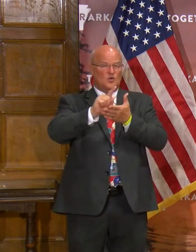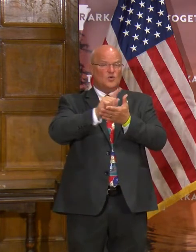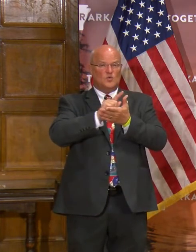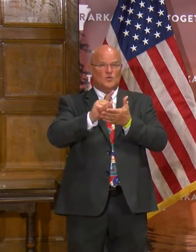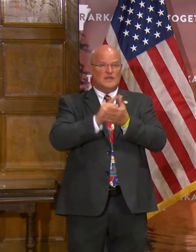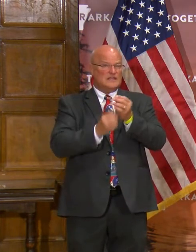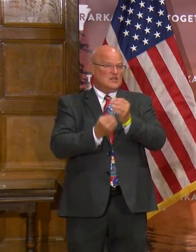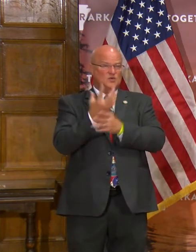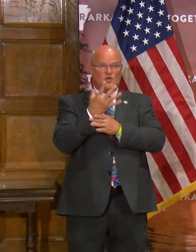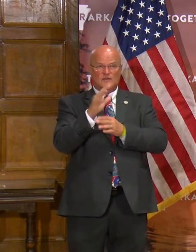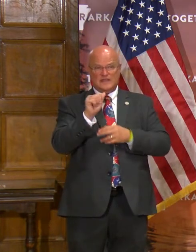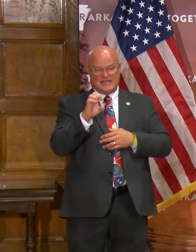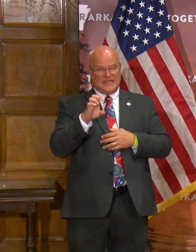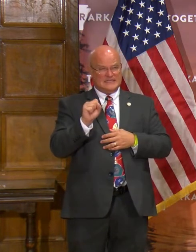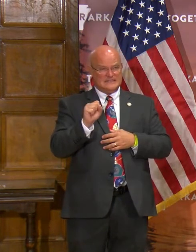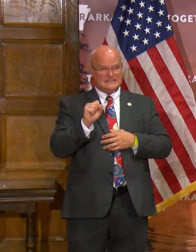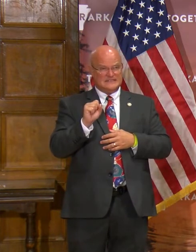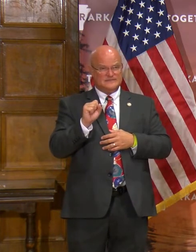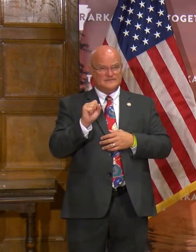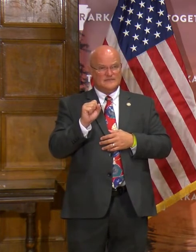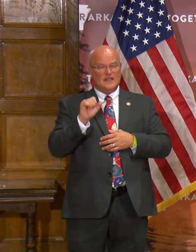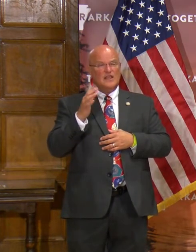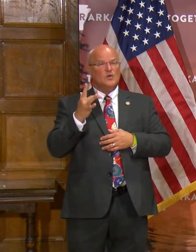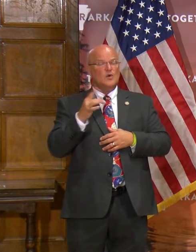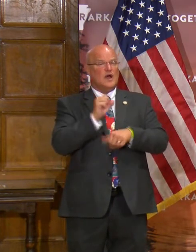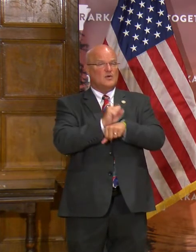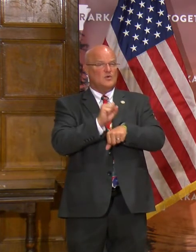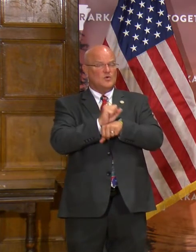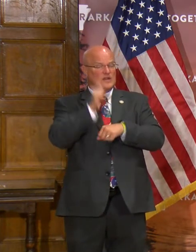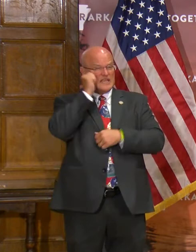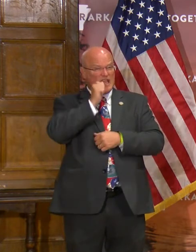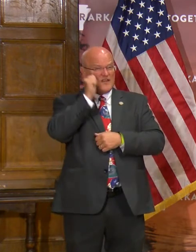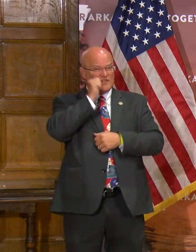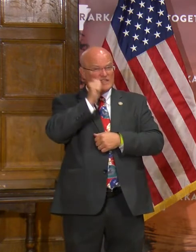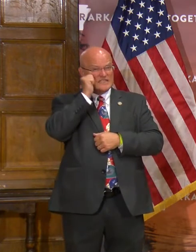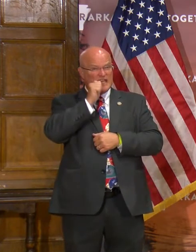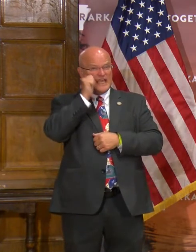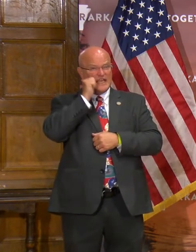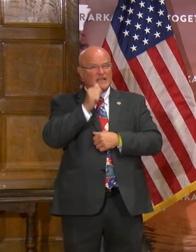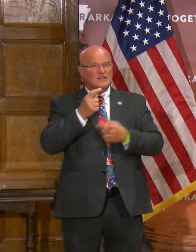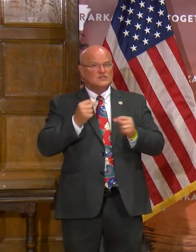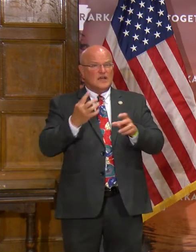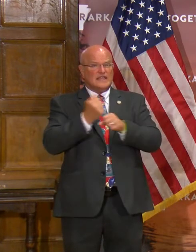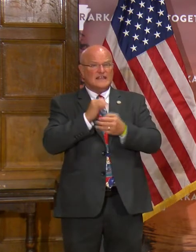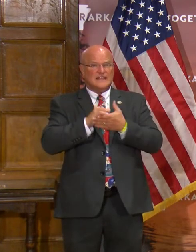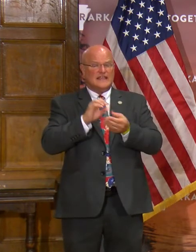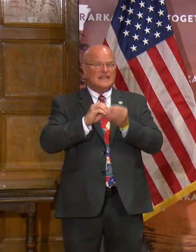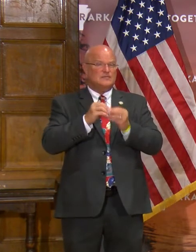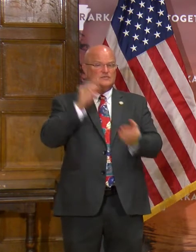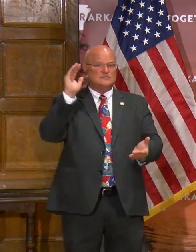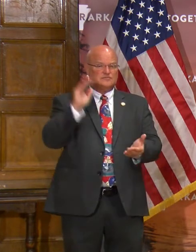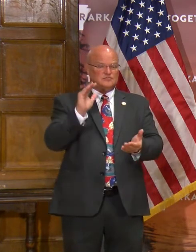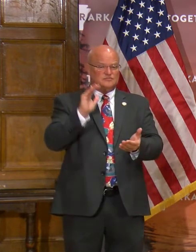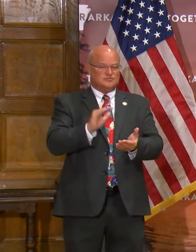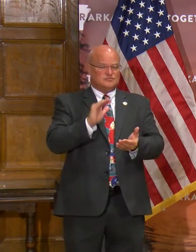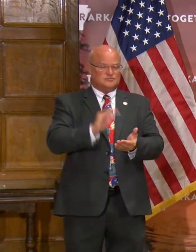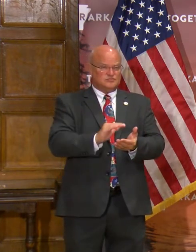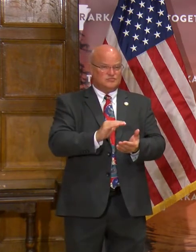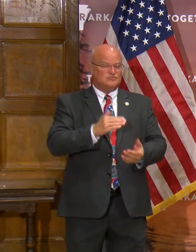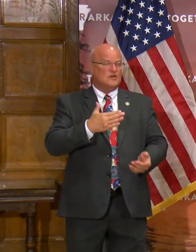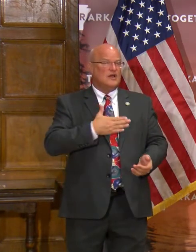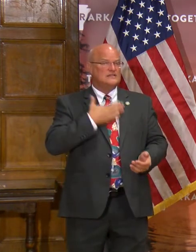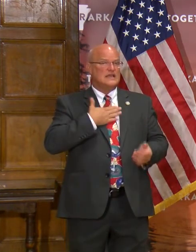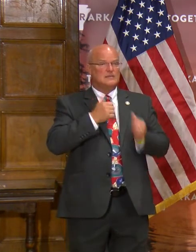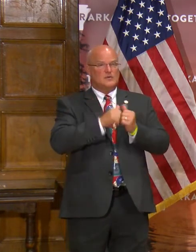growth in cases. That's why we're working every day to get that down, and I was pleased with